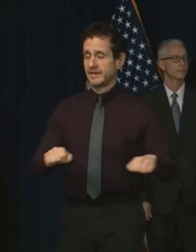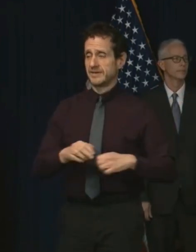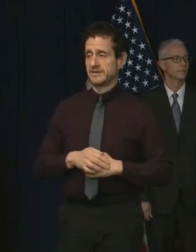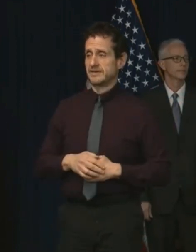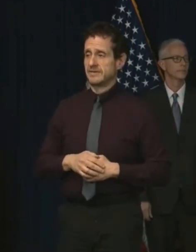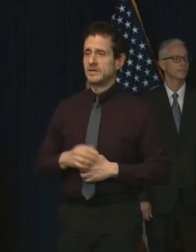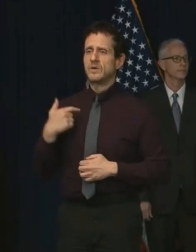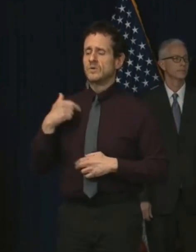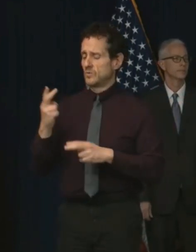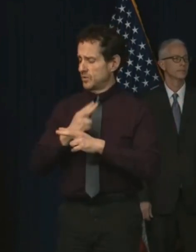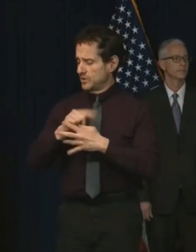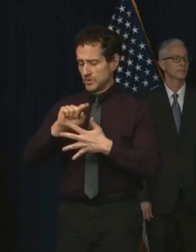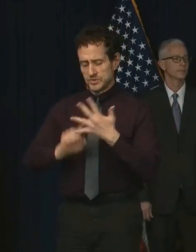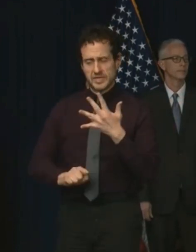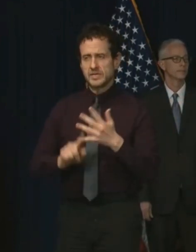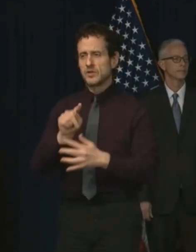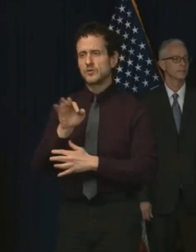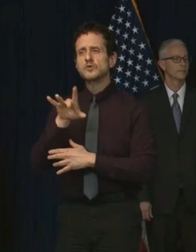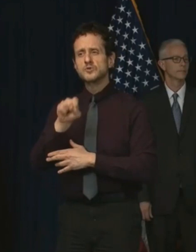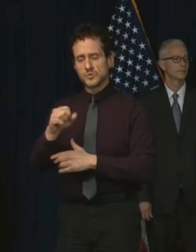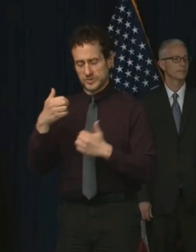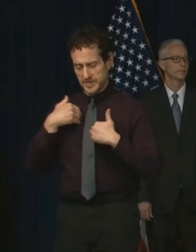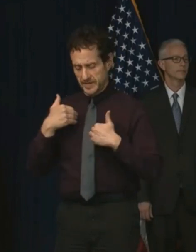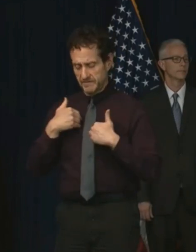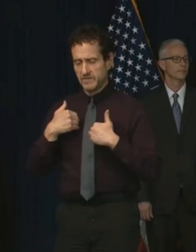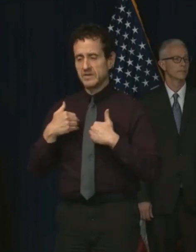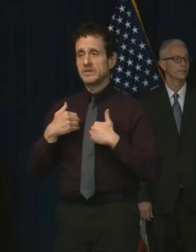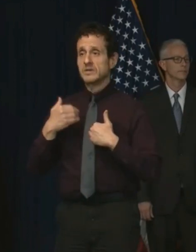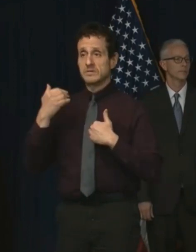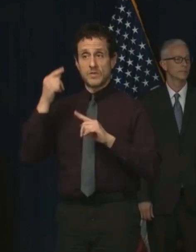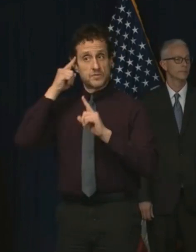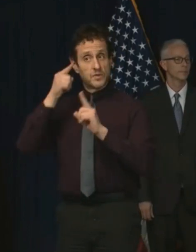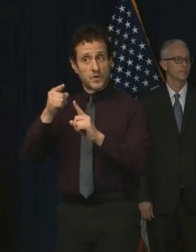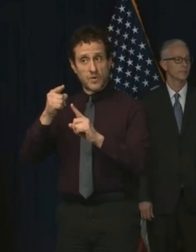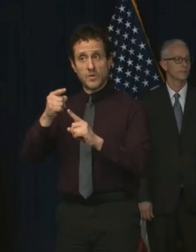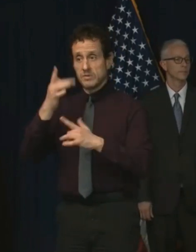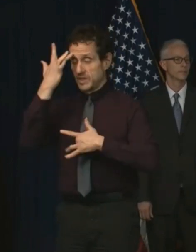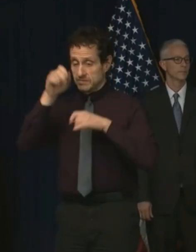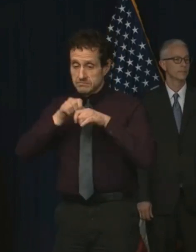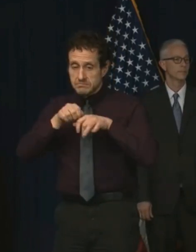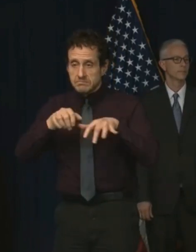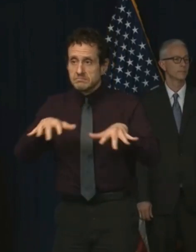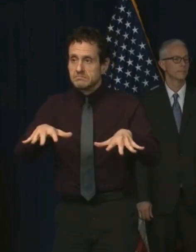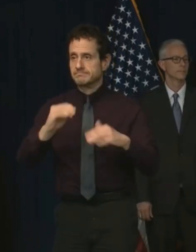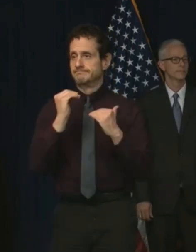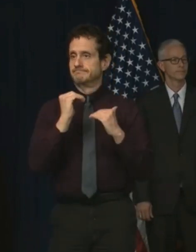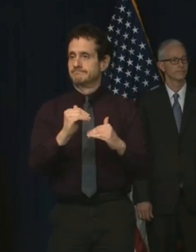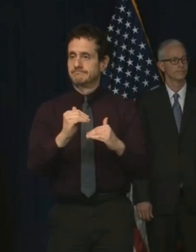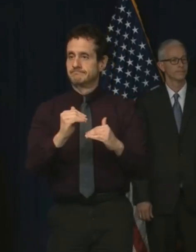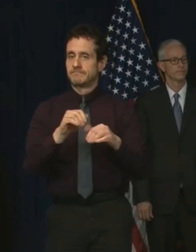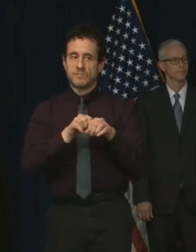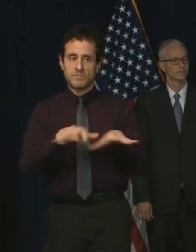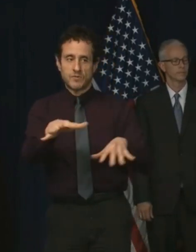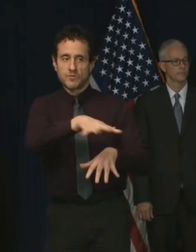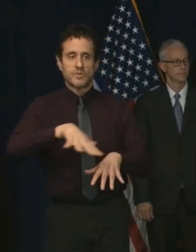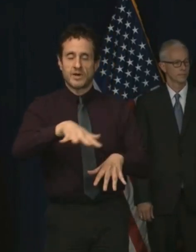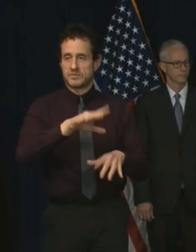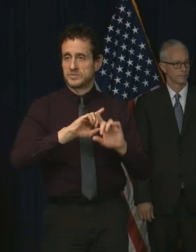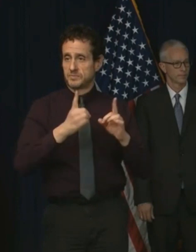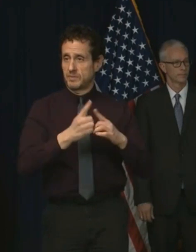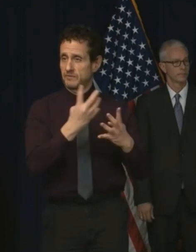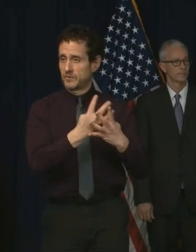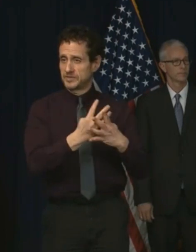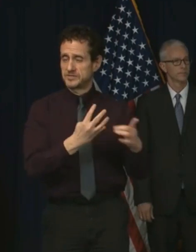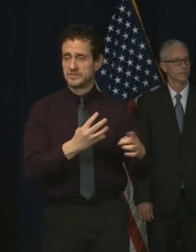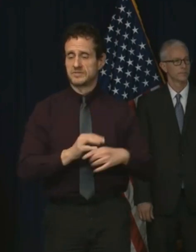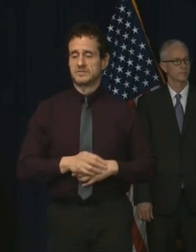available to us to prevent and contain the virus's spread in our Department of Corrections facilities, including standing